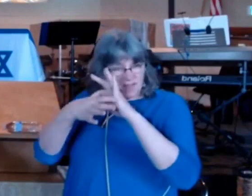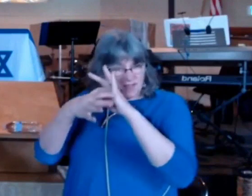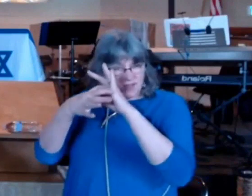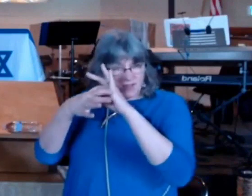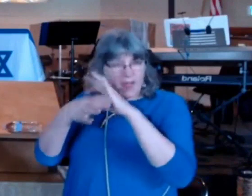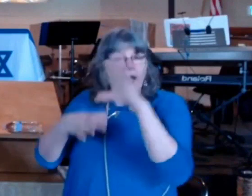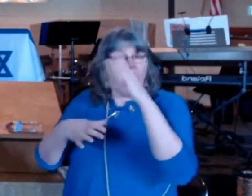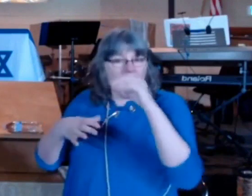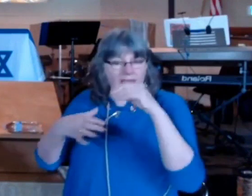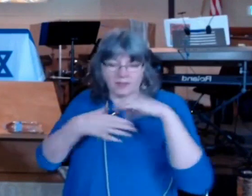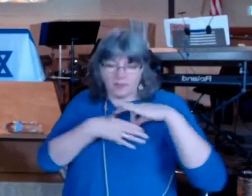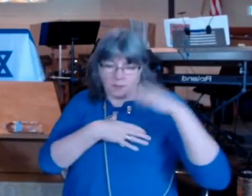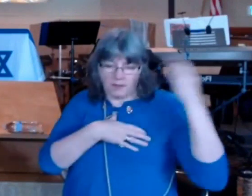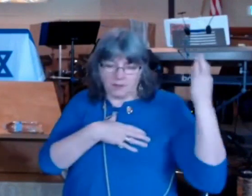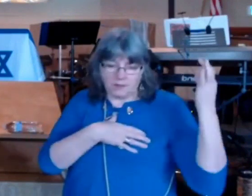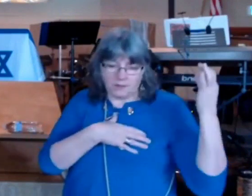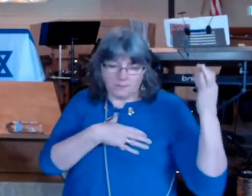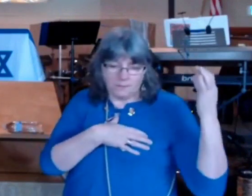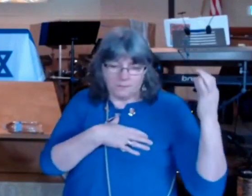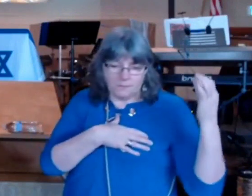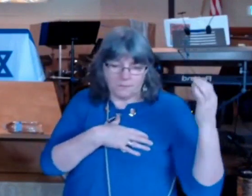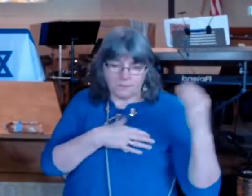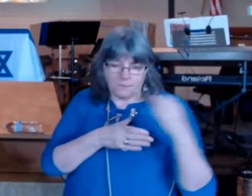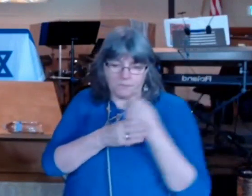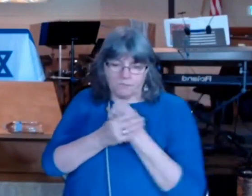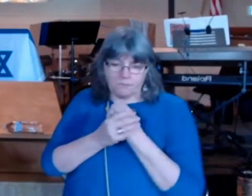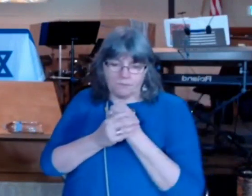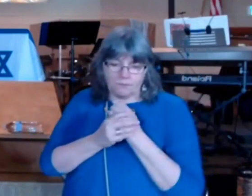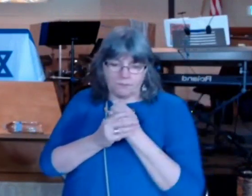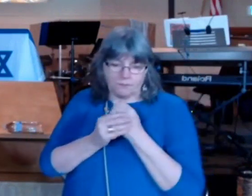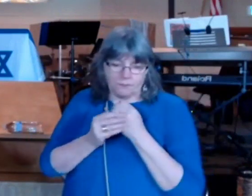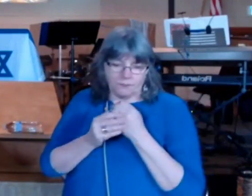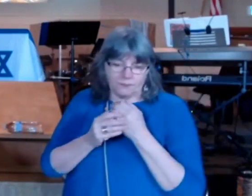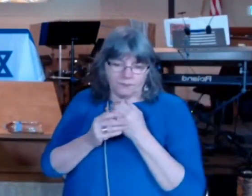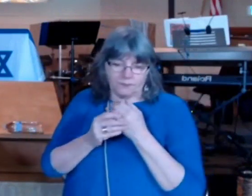biblical Jewish biblical commentaries